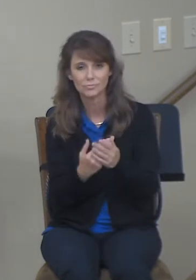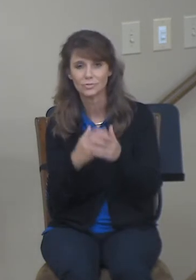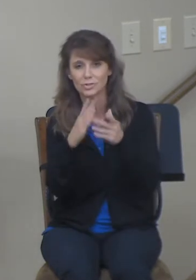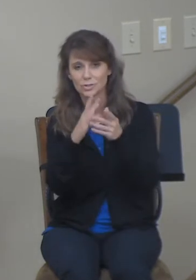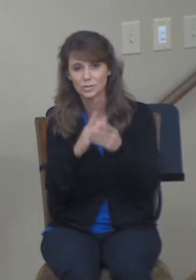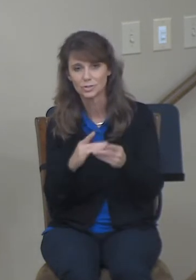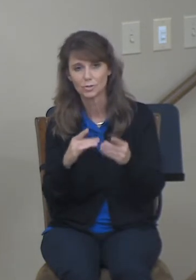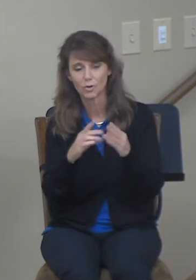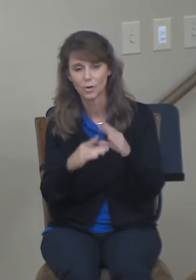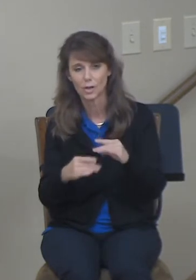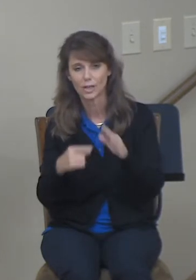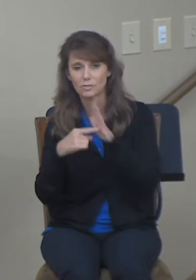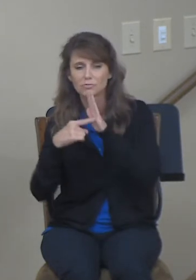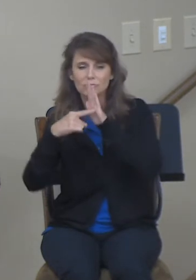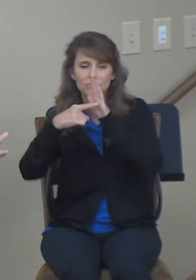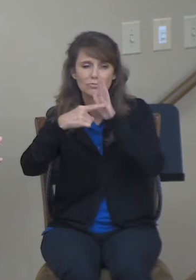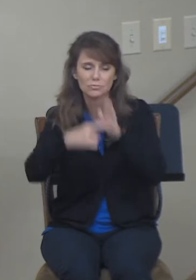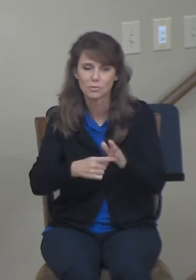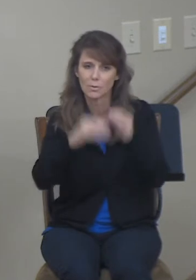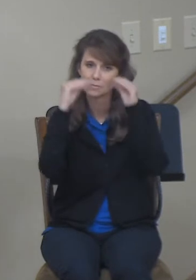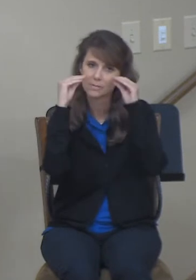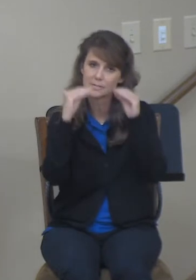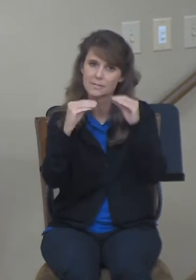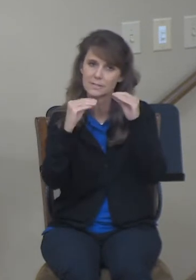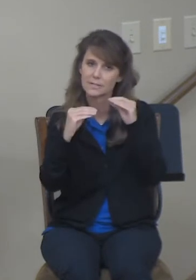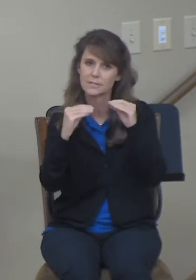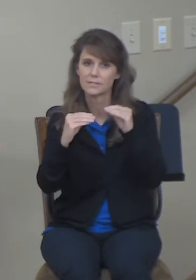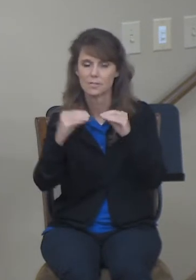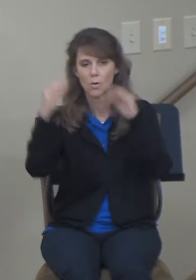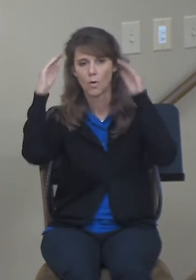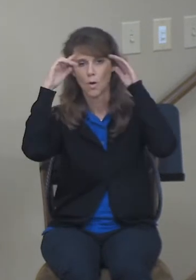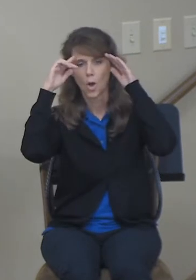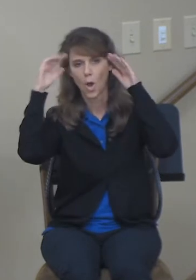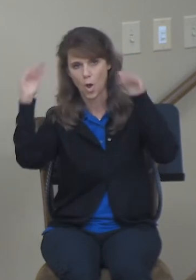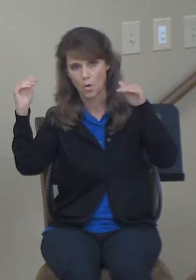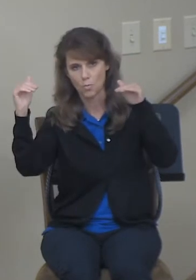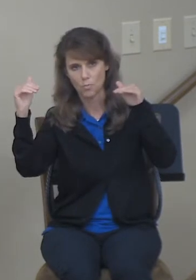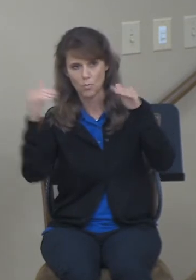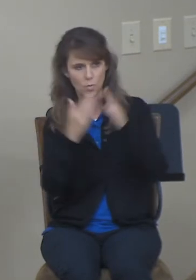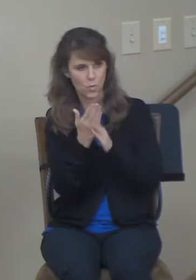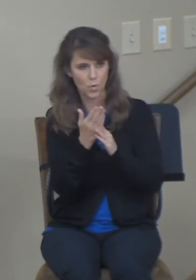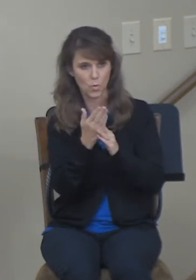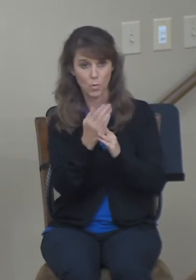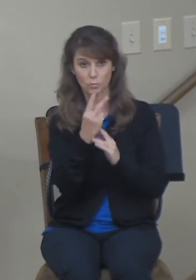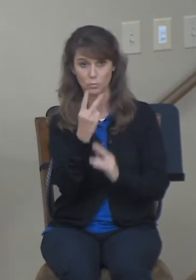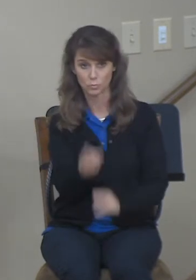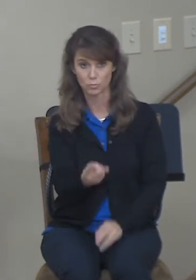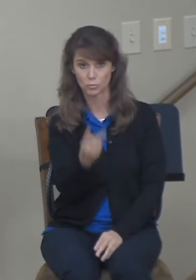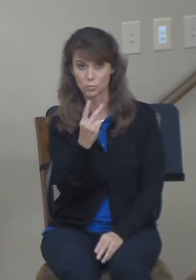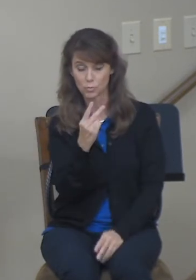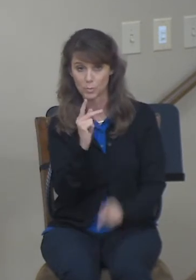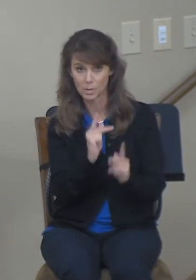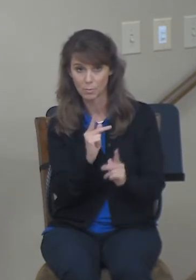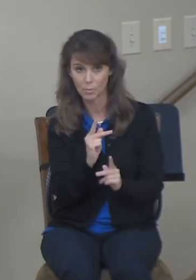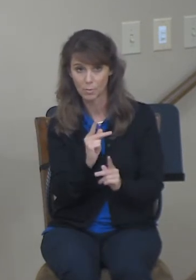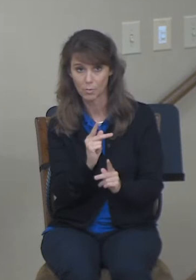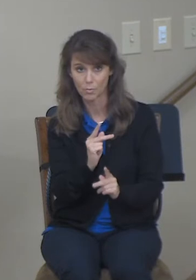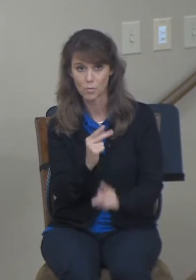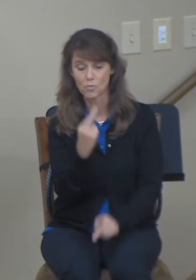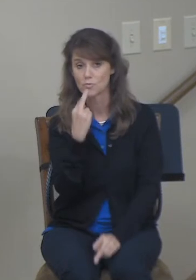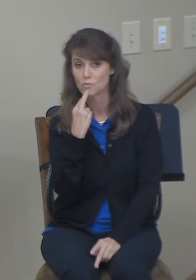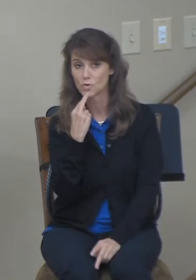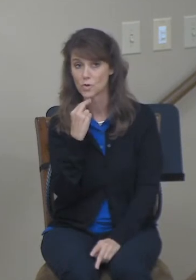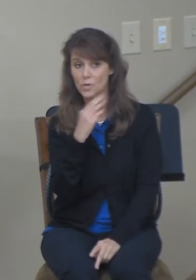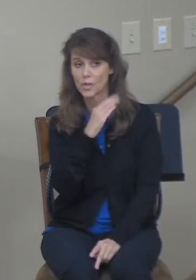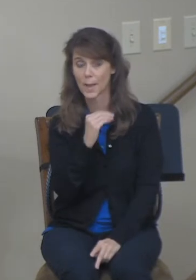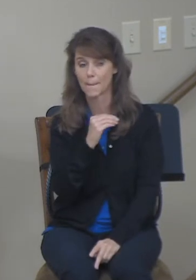gleaming ray of hope. And really it's shown in two individuals, both Ruth and Boaz. And it's shown in God, who is